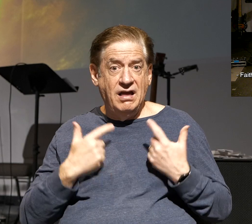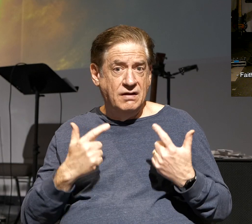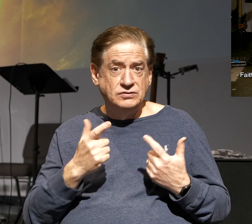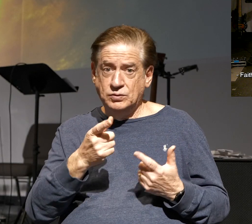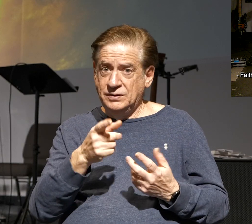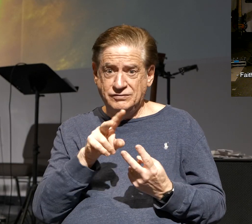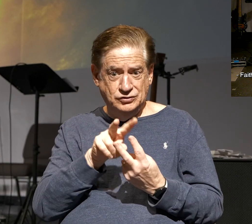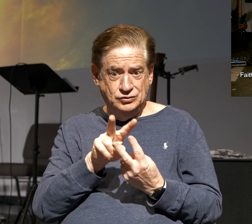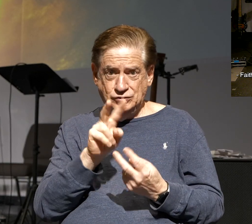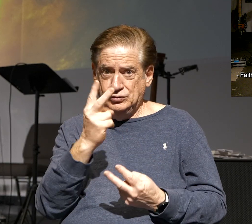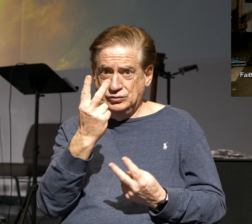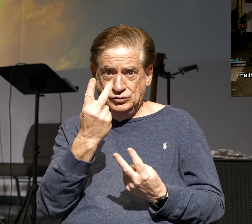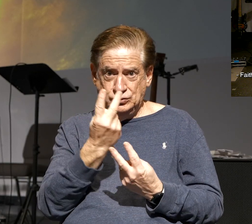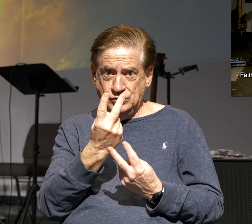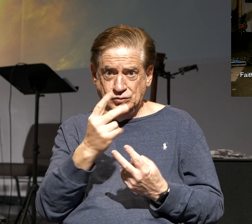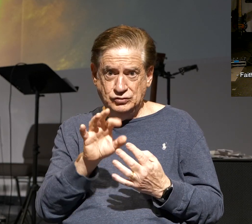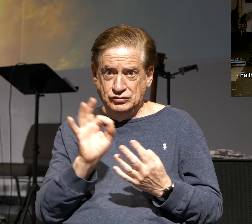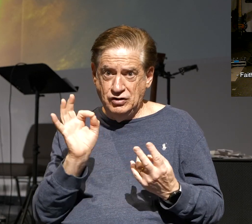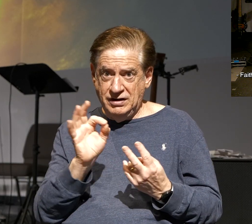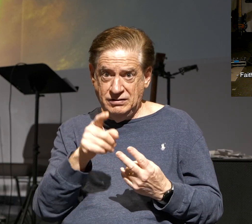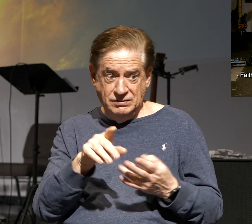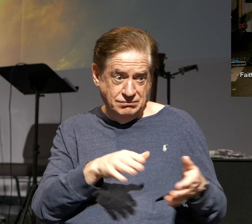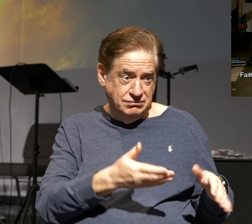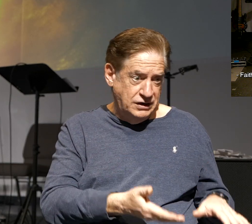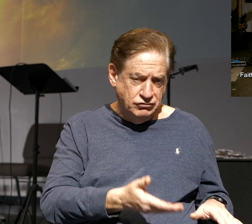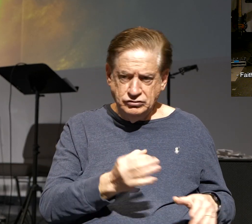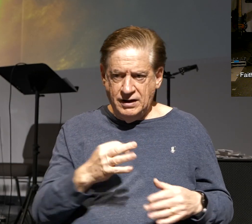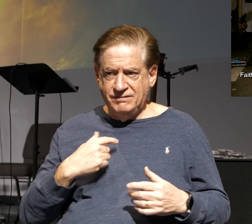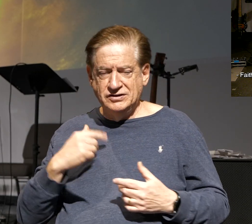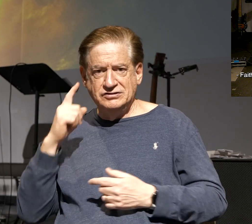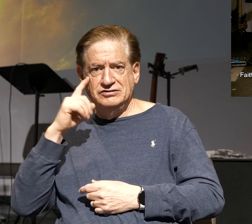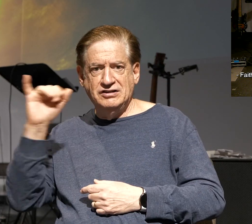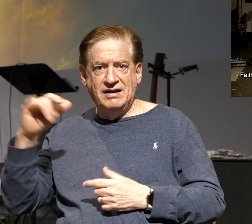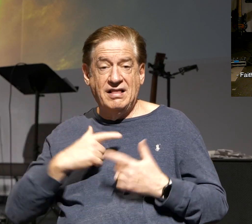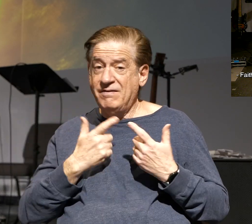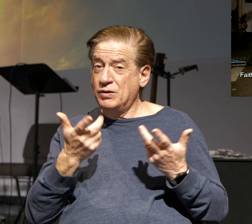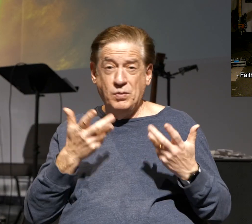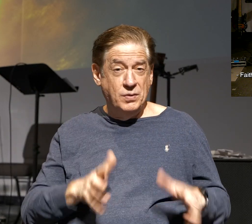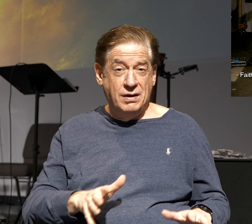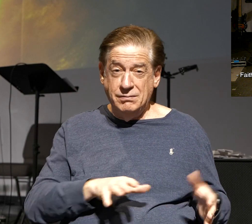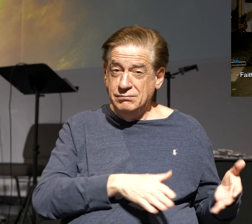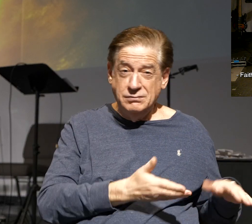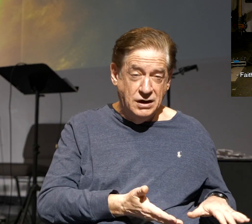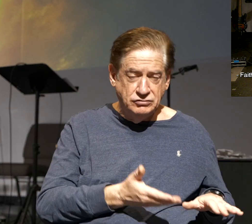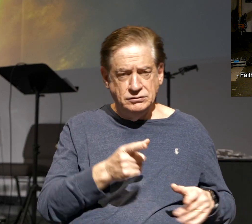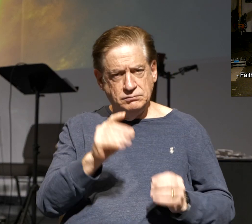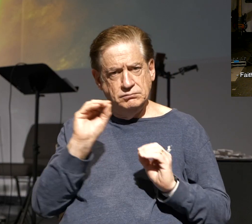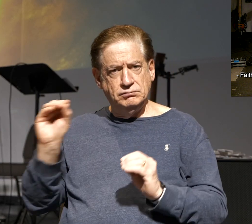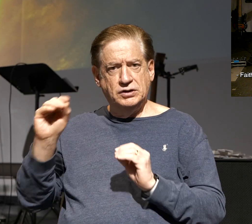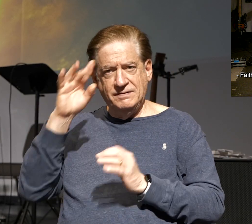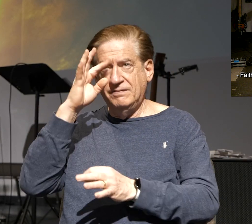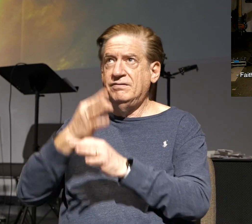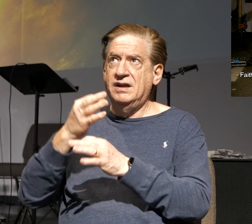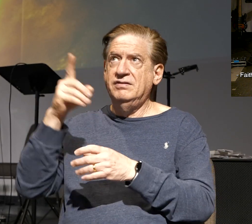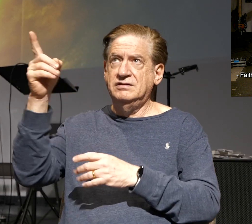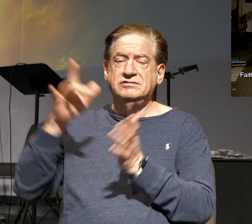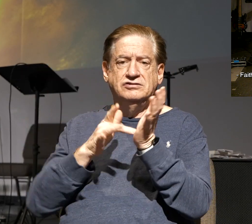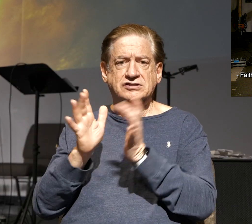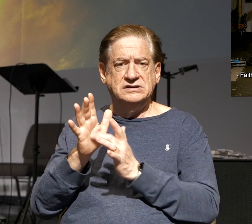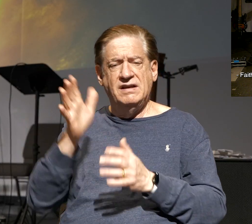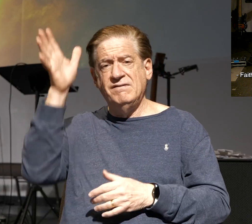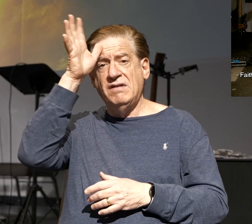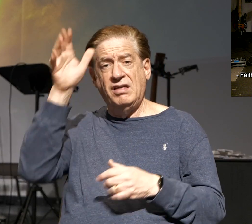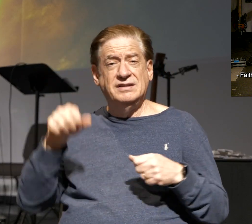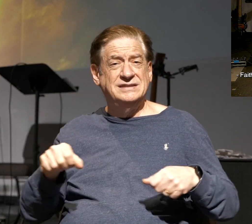And the only way you can keep from perishing is by putting your faith in Jesus. And so the Father sacrificed what He